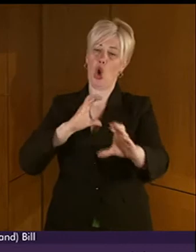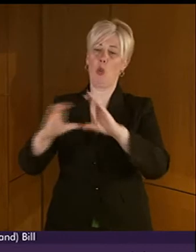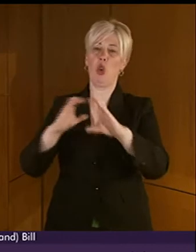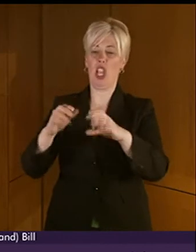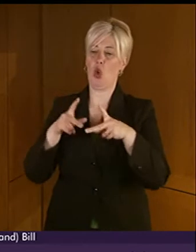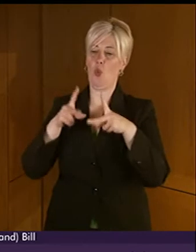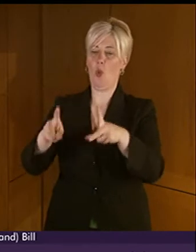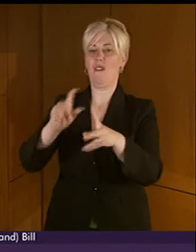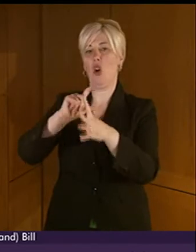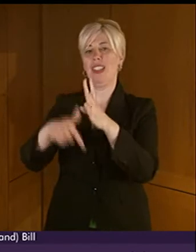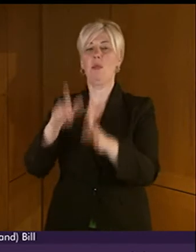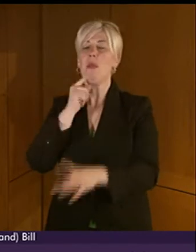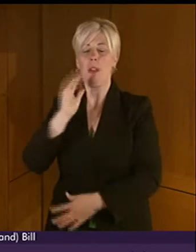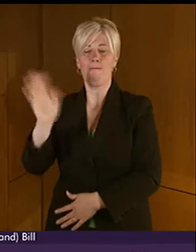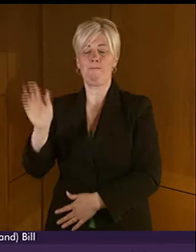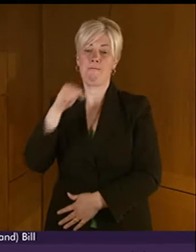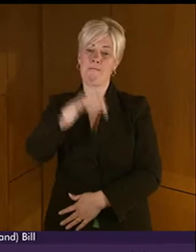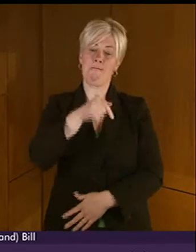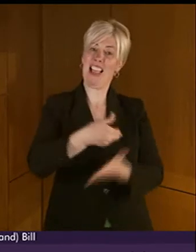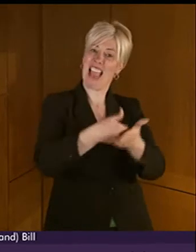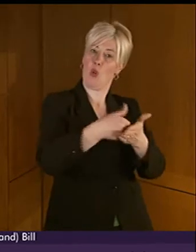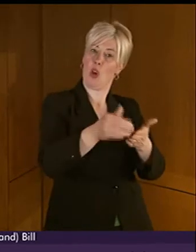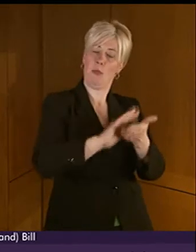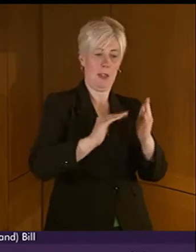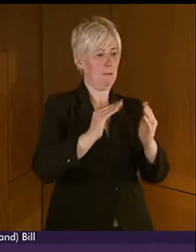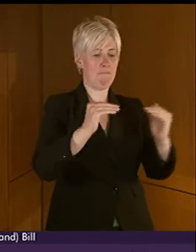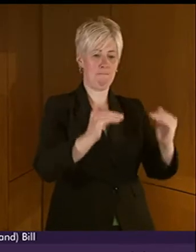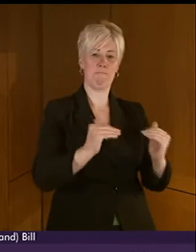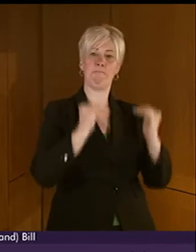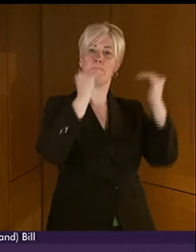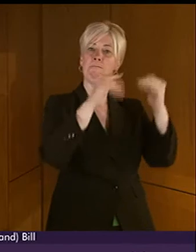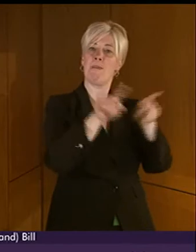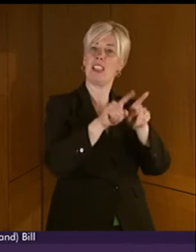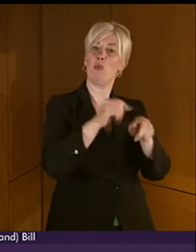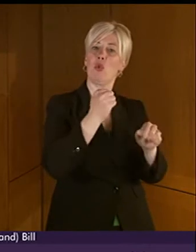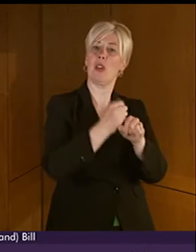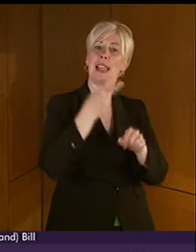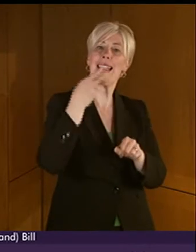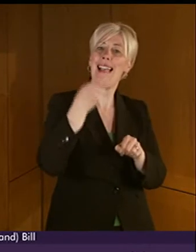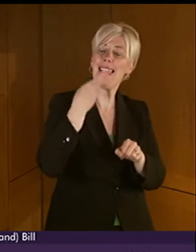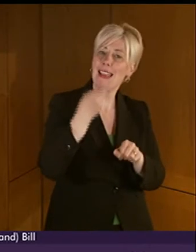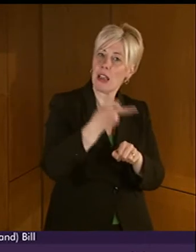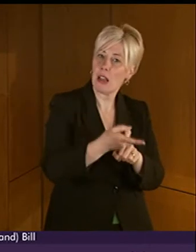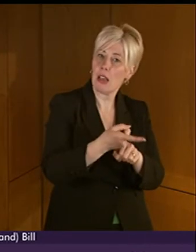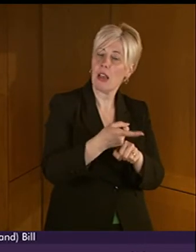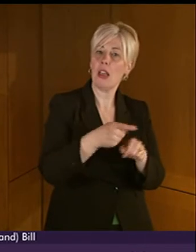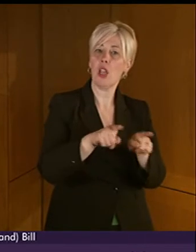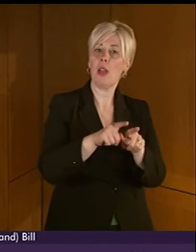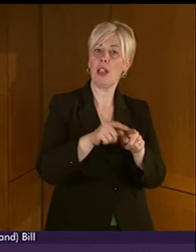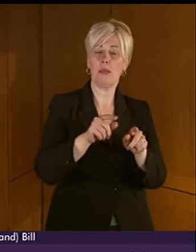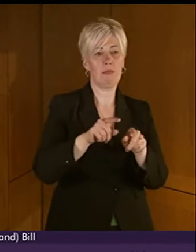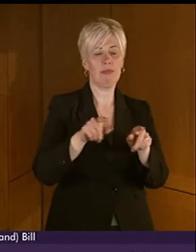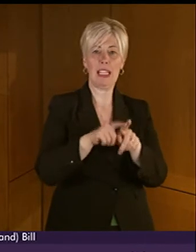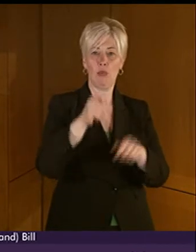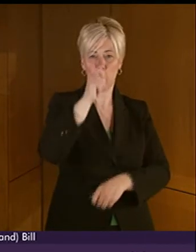This means the language having a status equal to the Gaelic language and commanding the same kind of respect and